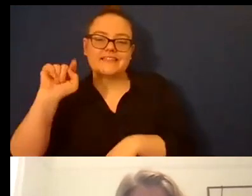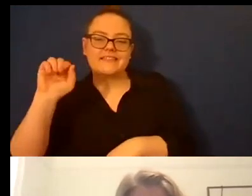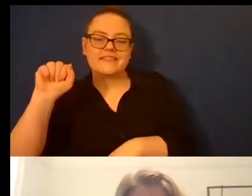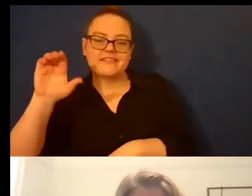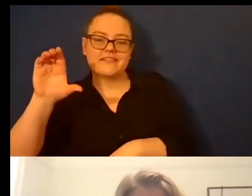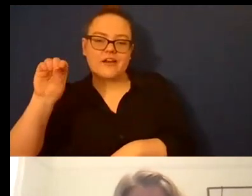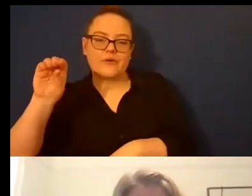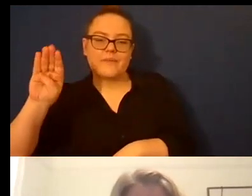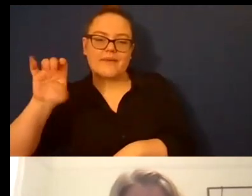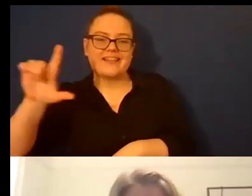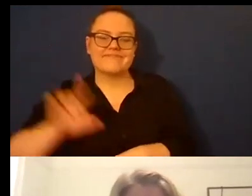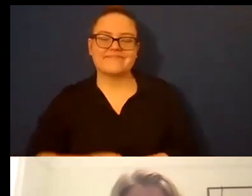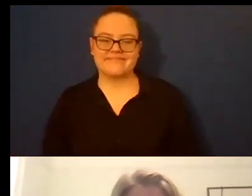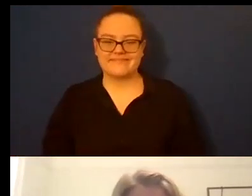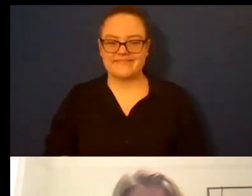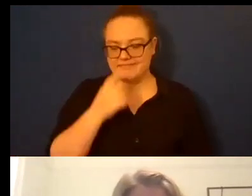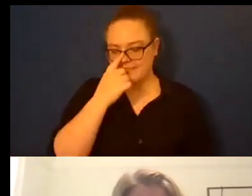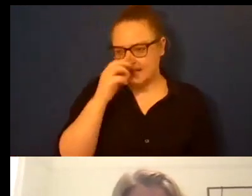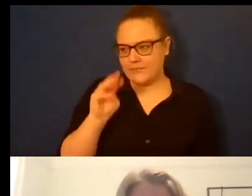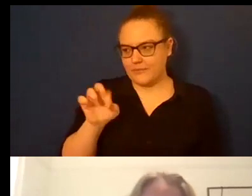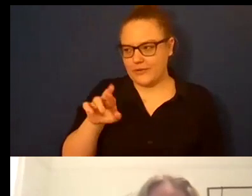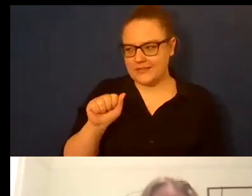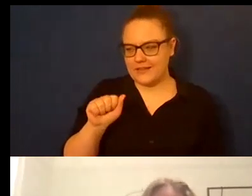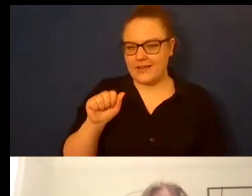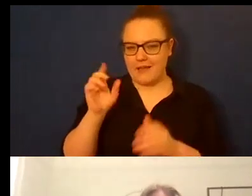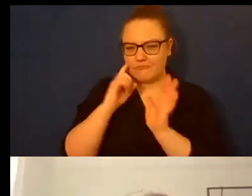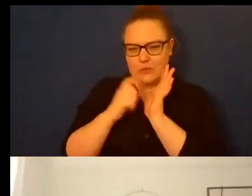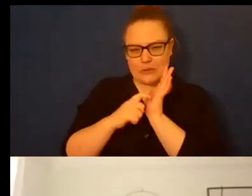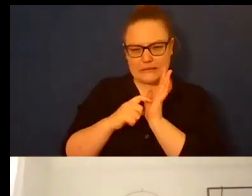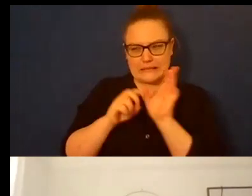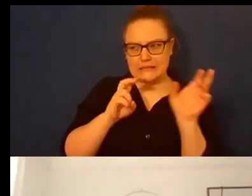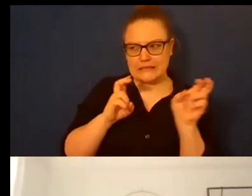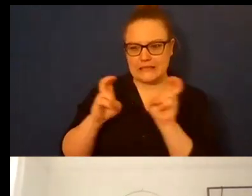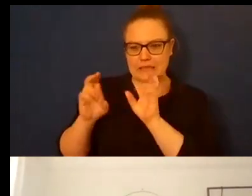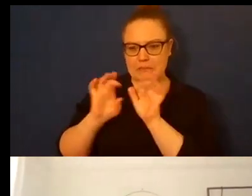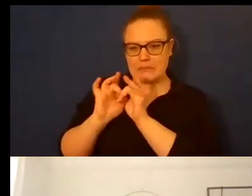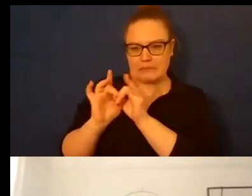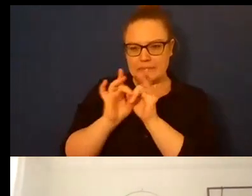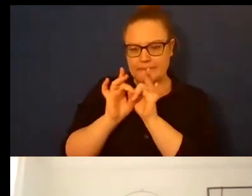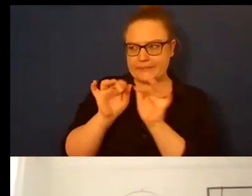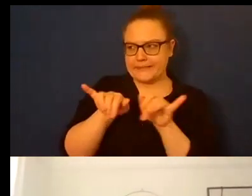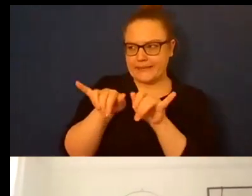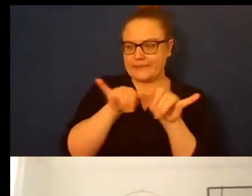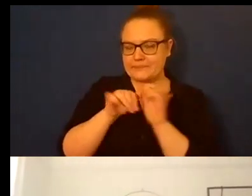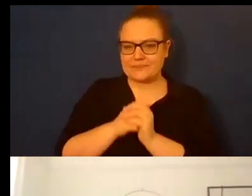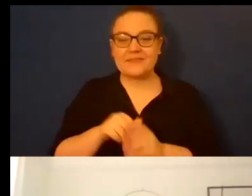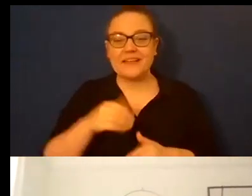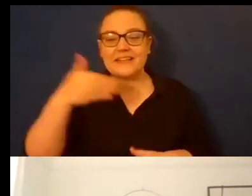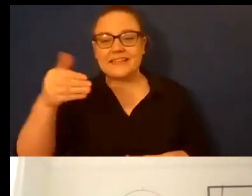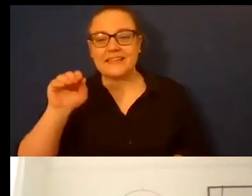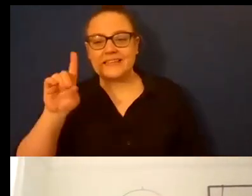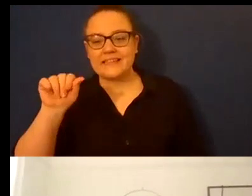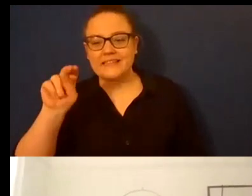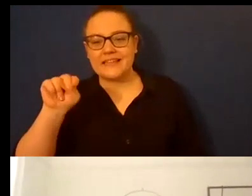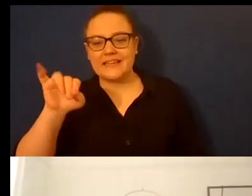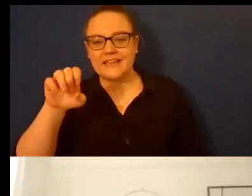yeah I feel like there are some themes here uh okay next we've got Danielle Danielle what what food is sustaining